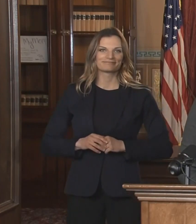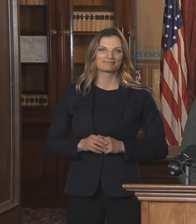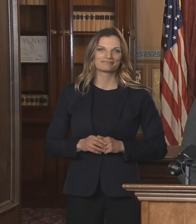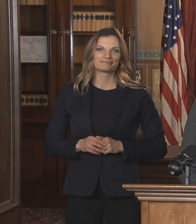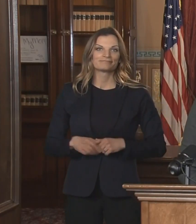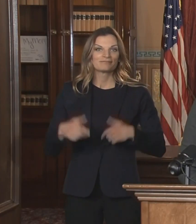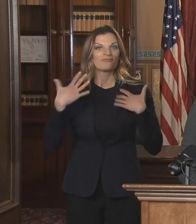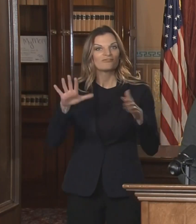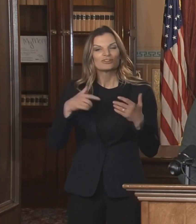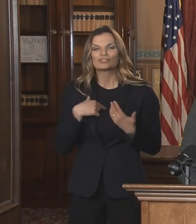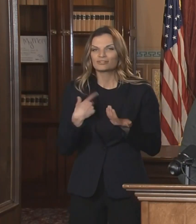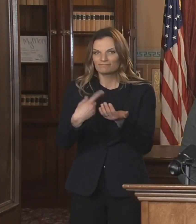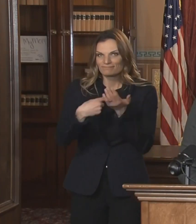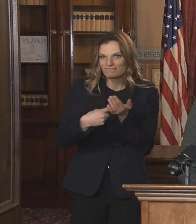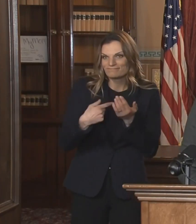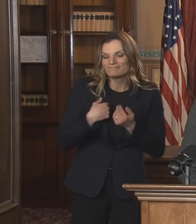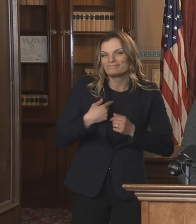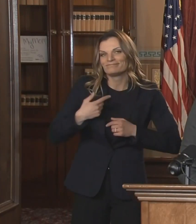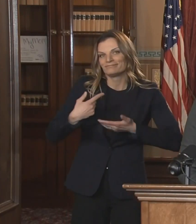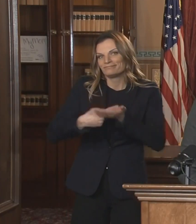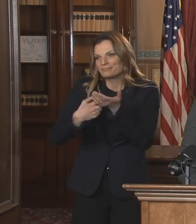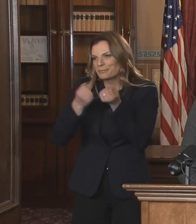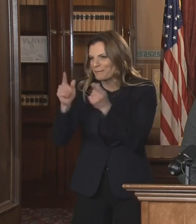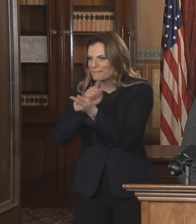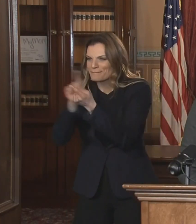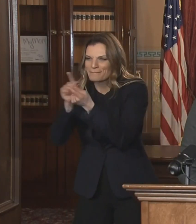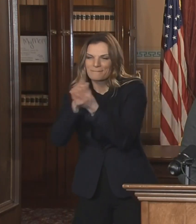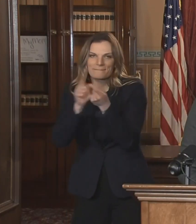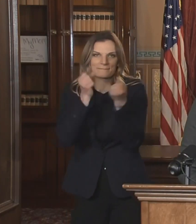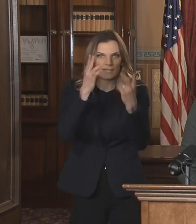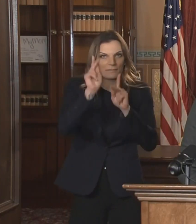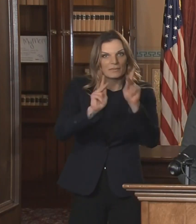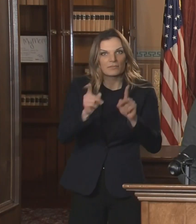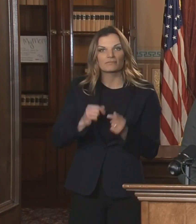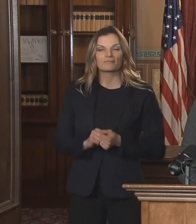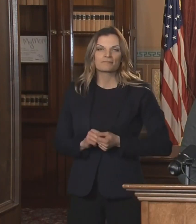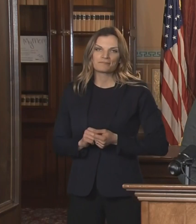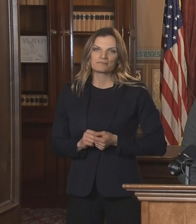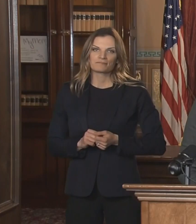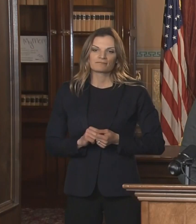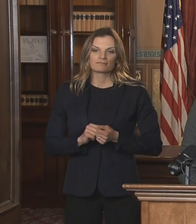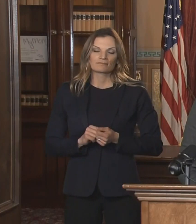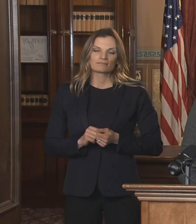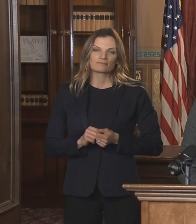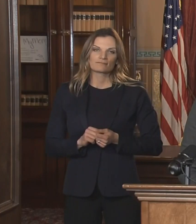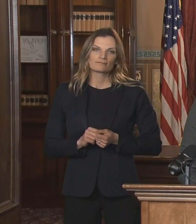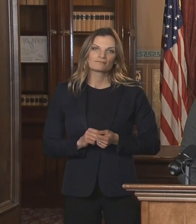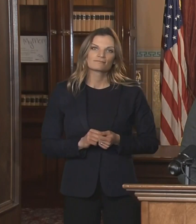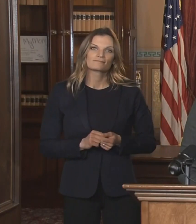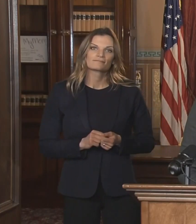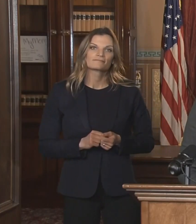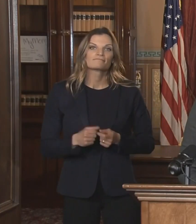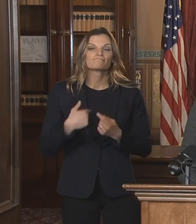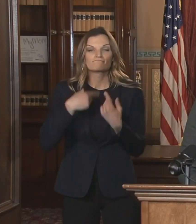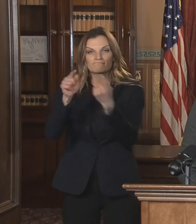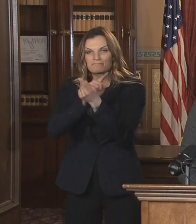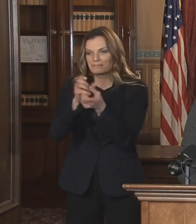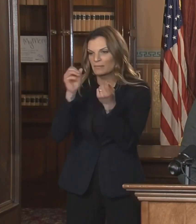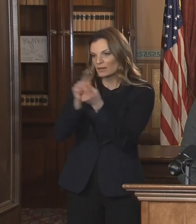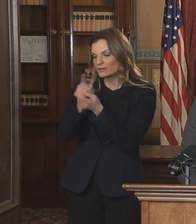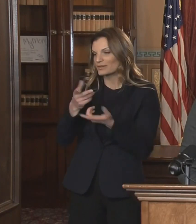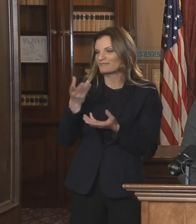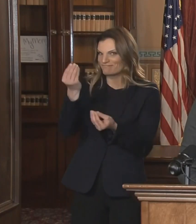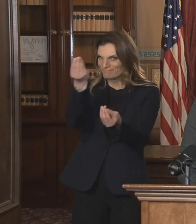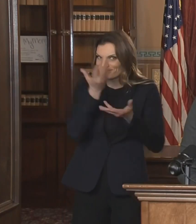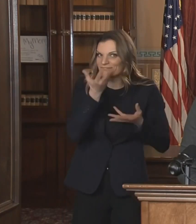to people all across Michigan about the impact of COVID-19, about the immensity of the impact of COVID